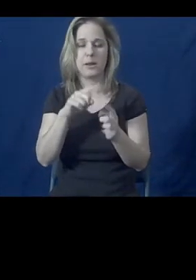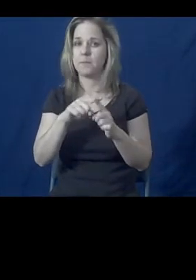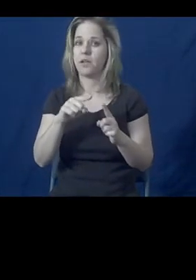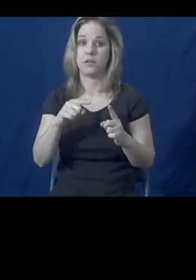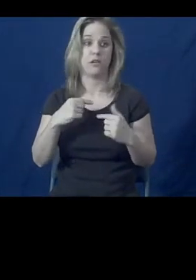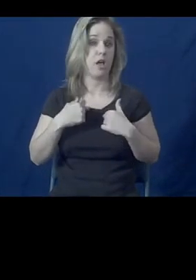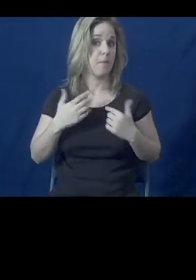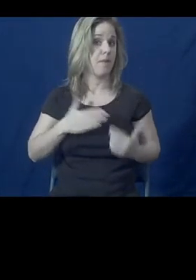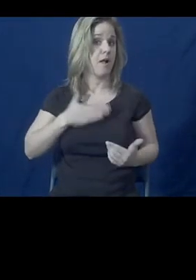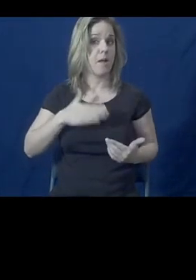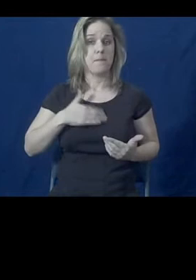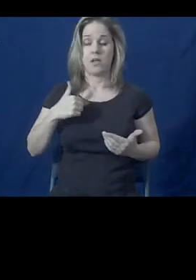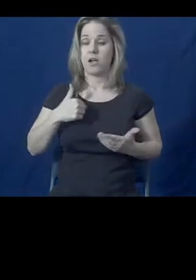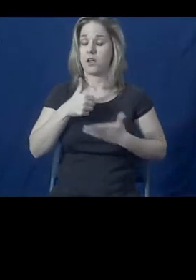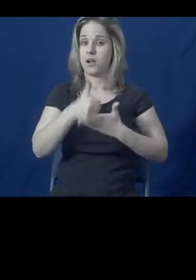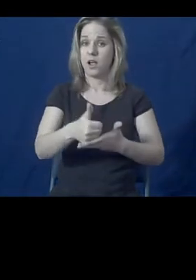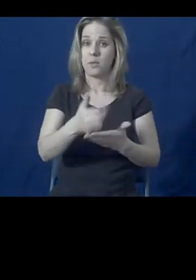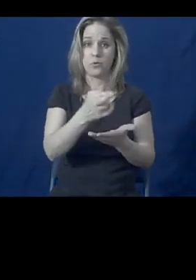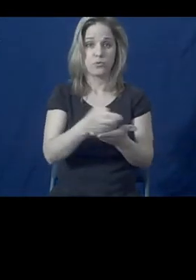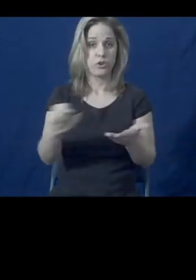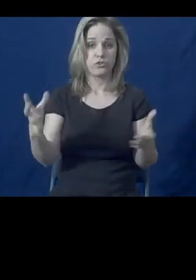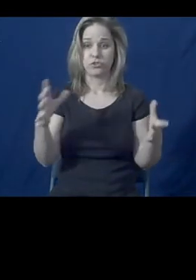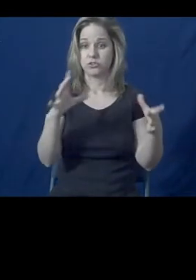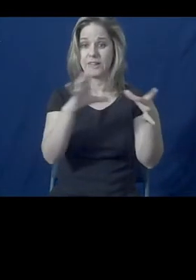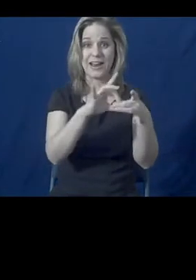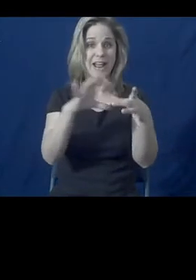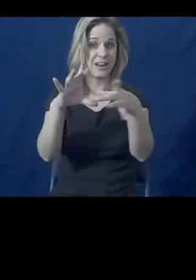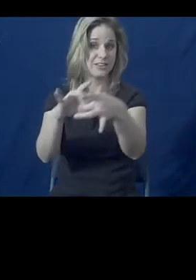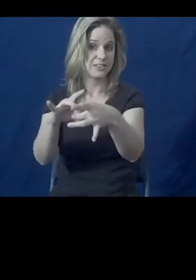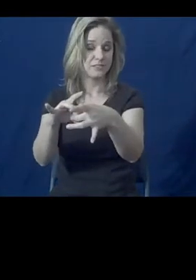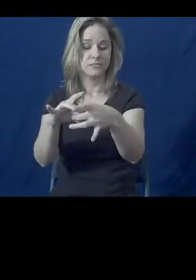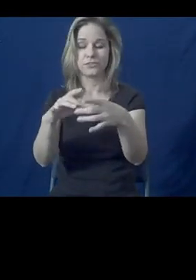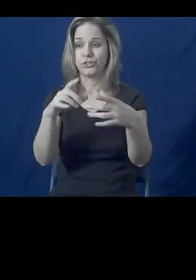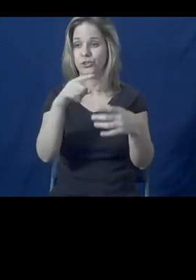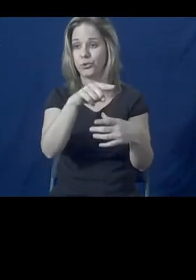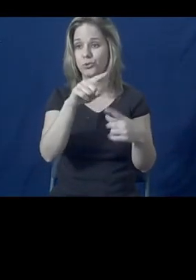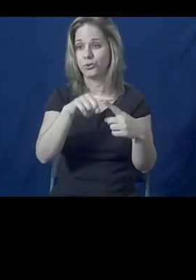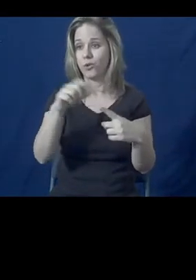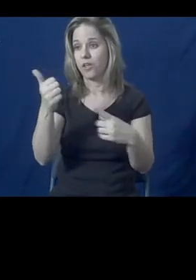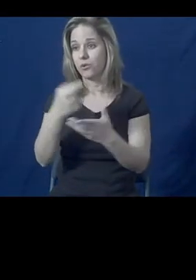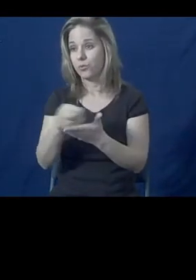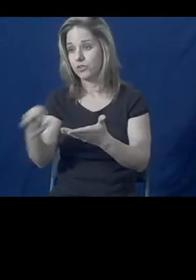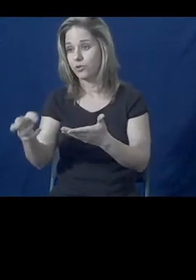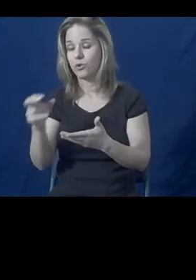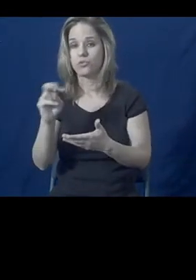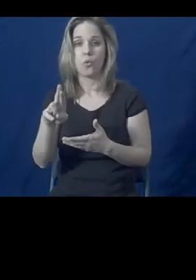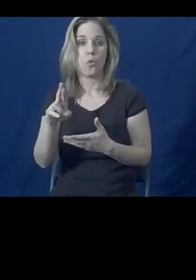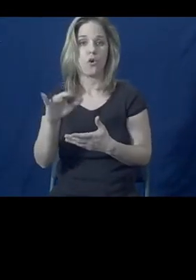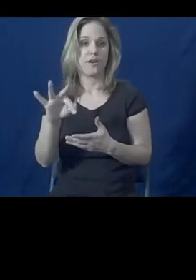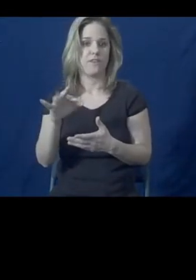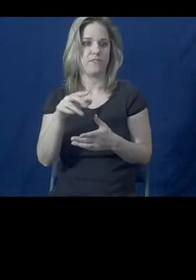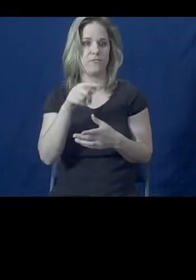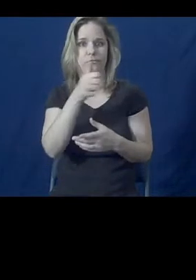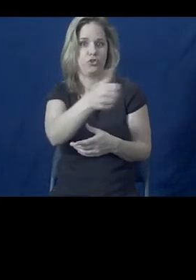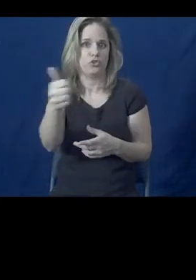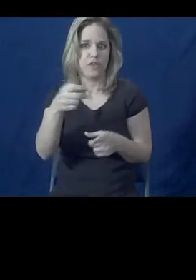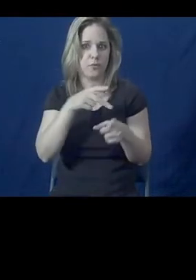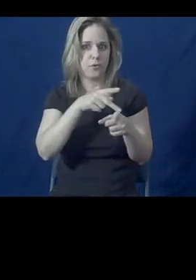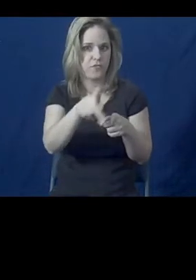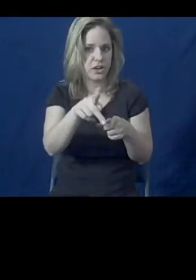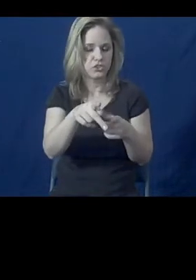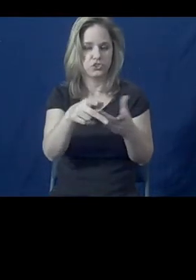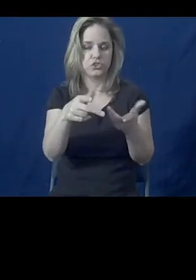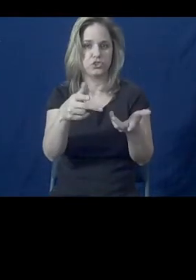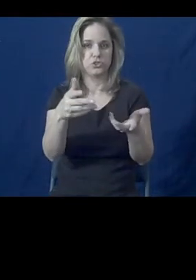a resource to try to connect people with other appropriate resources or if there are professionals or other folks on the call who